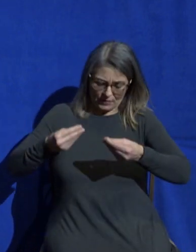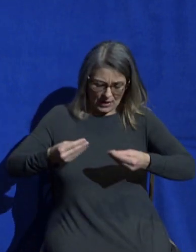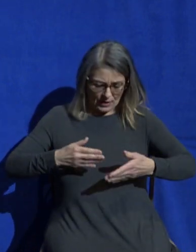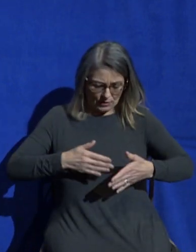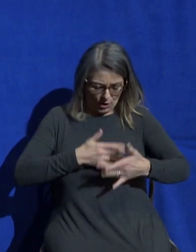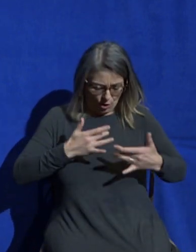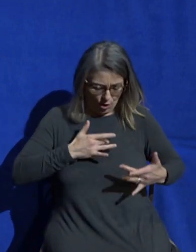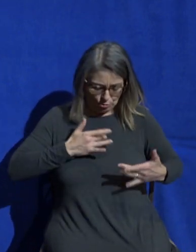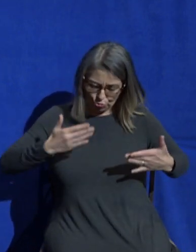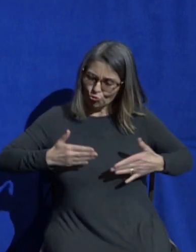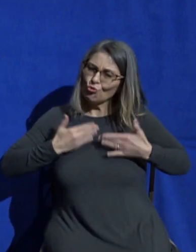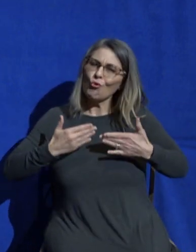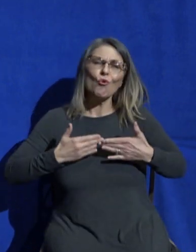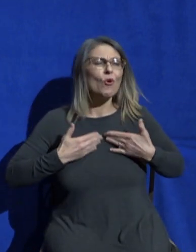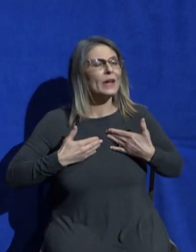that it's so easy for us